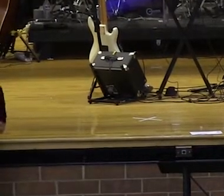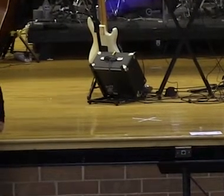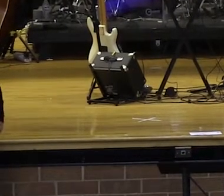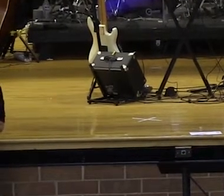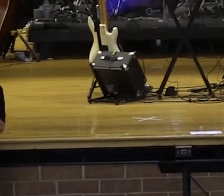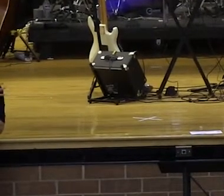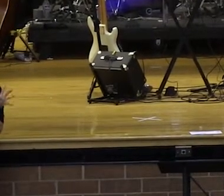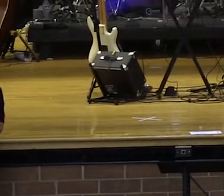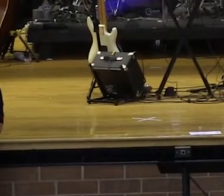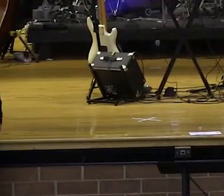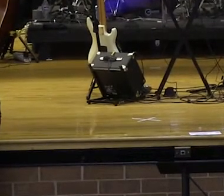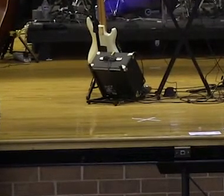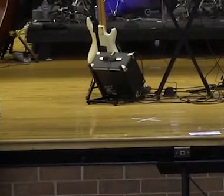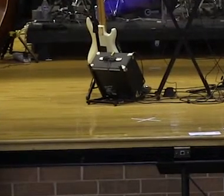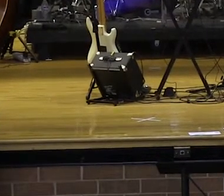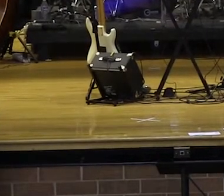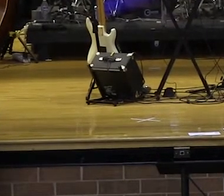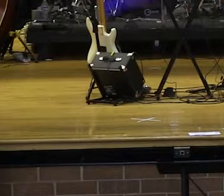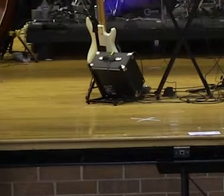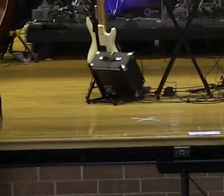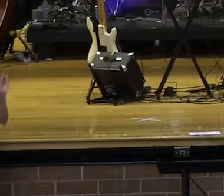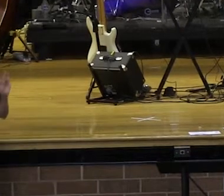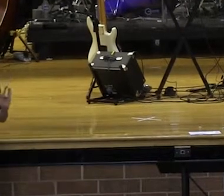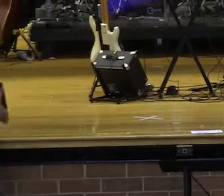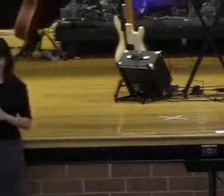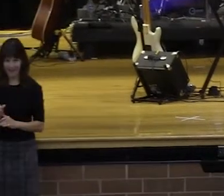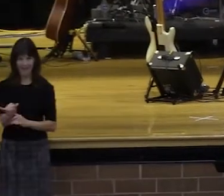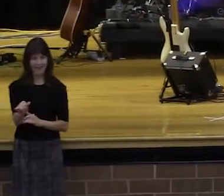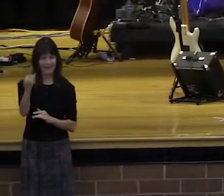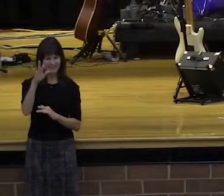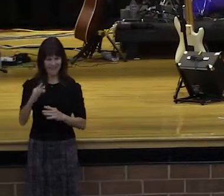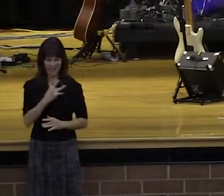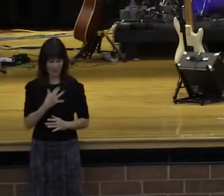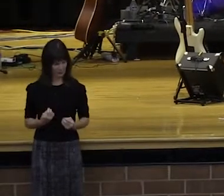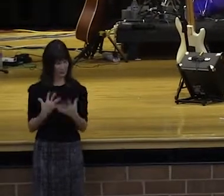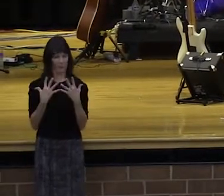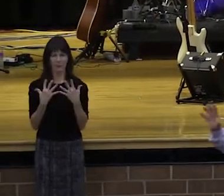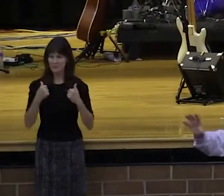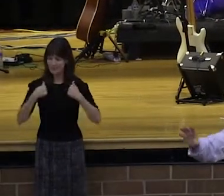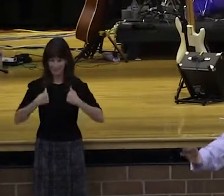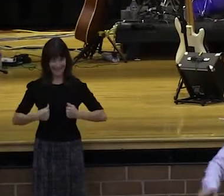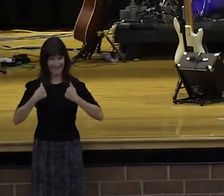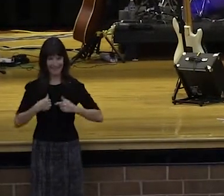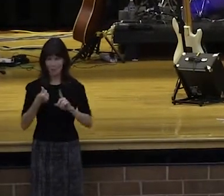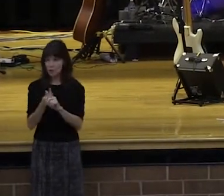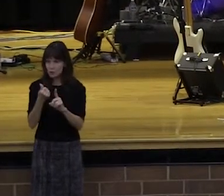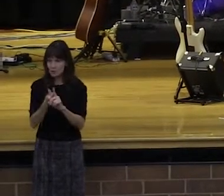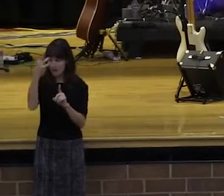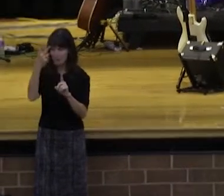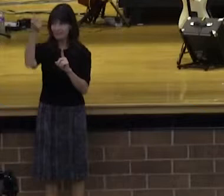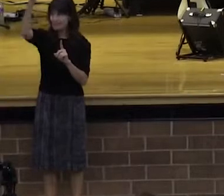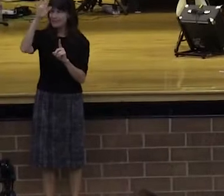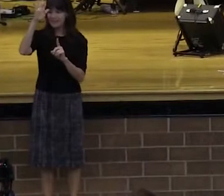Everybody say He's talking about me. I'm a God-inspired. Are you a God-inspired, generous giver? Hallelujah. In